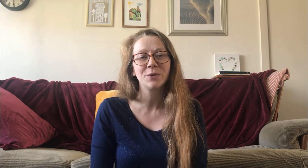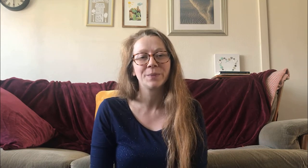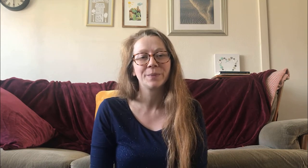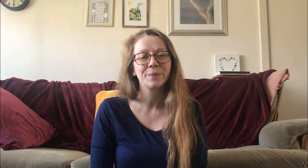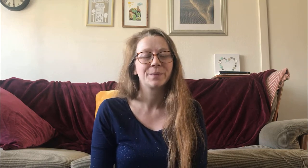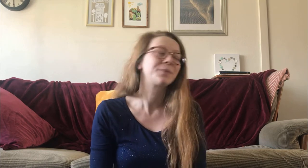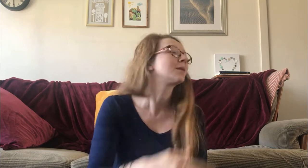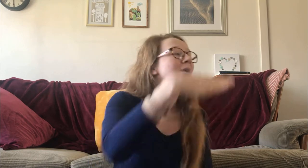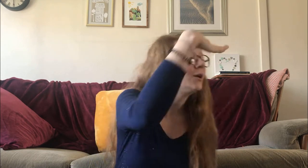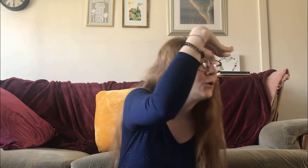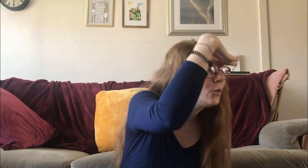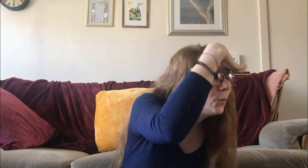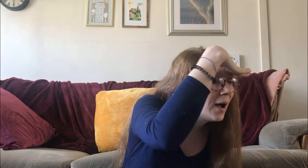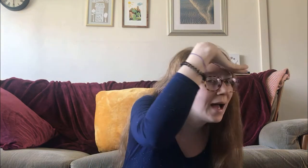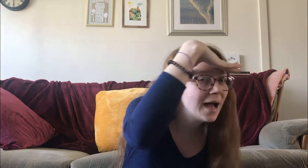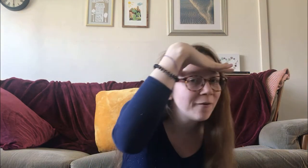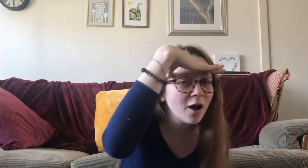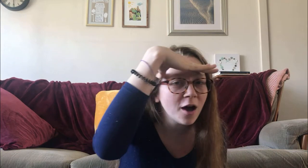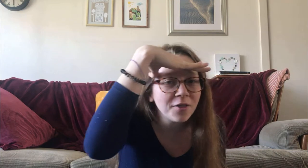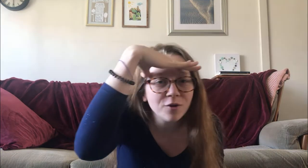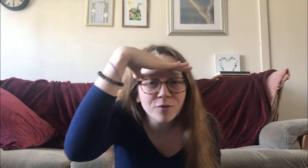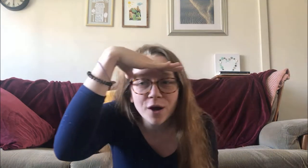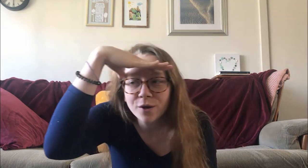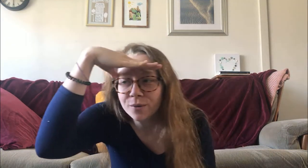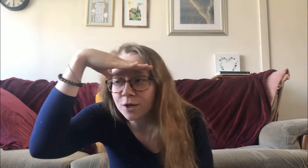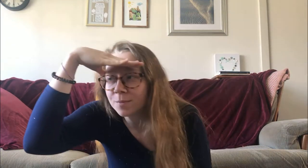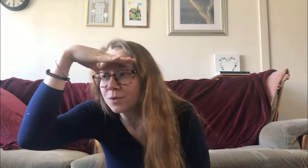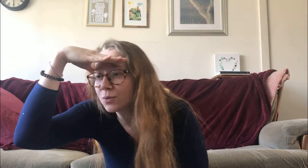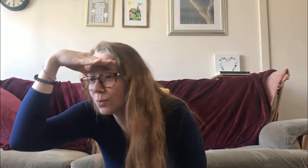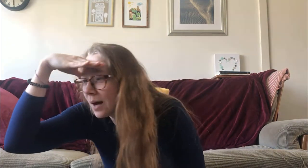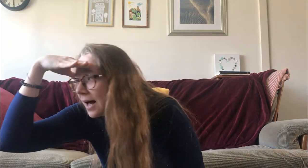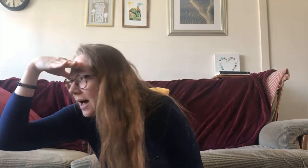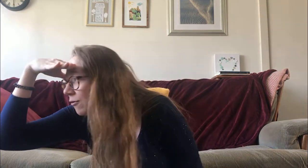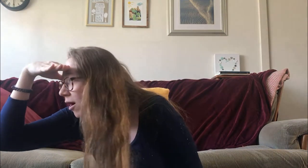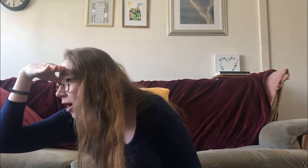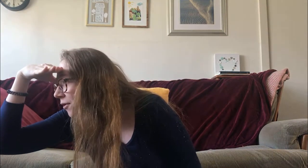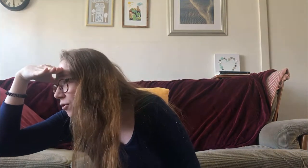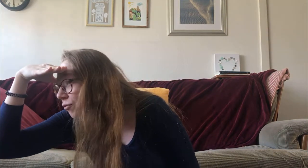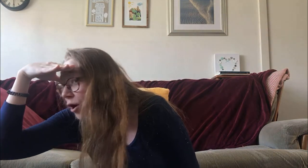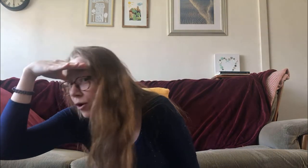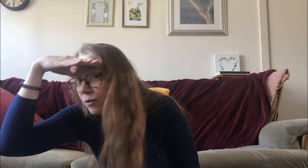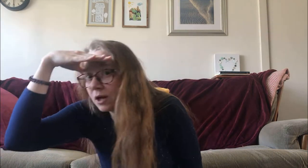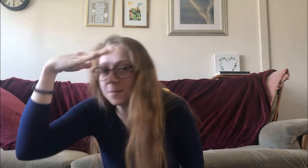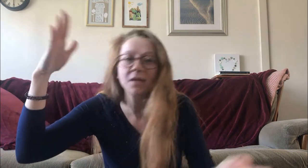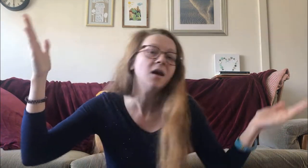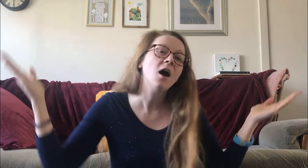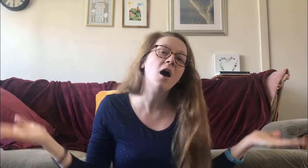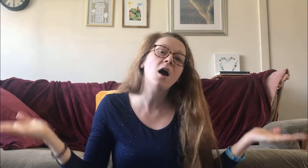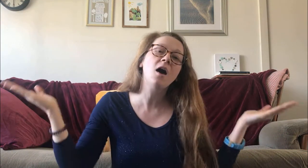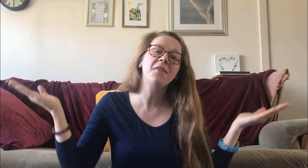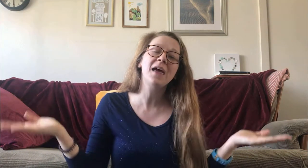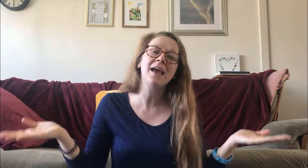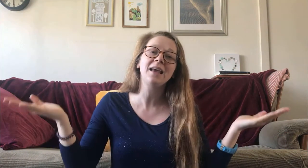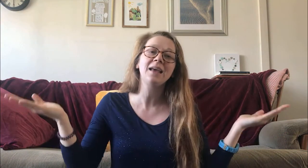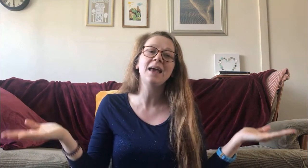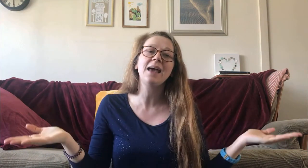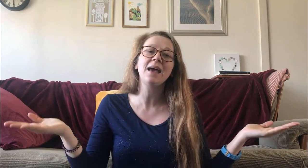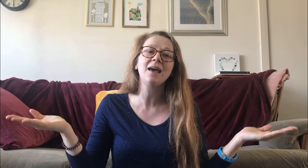Where are the grown-ups? Where are the grown-ups? Where are they here?